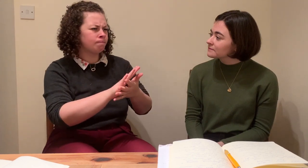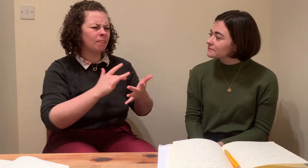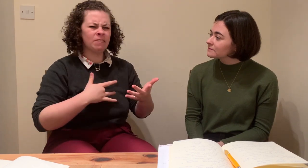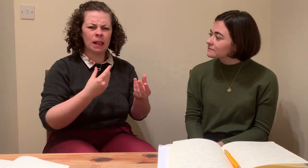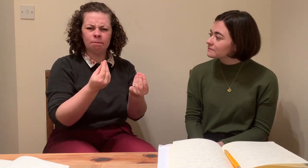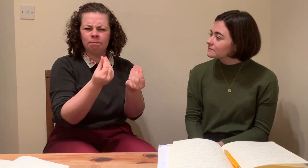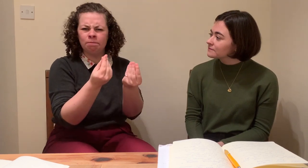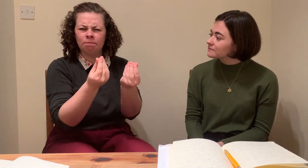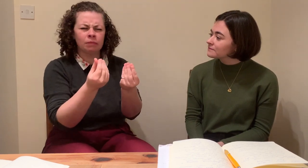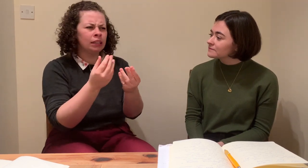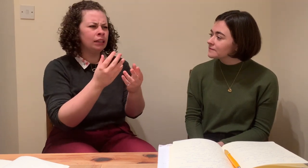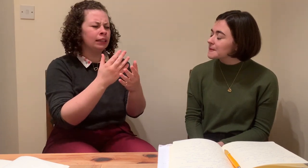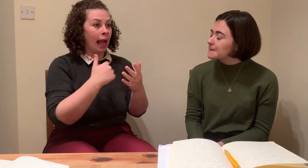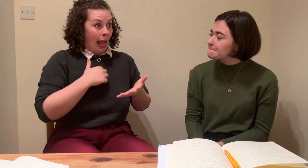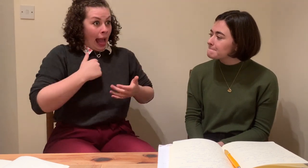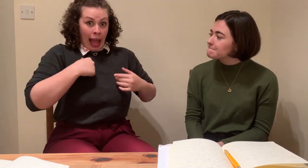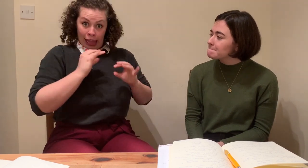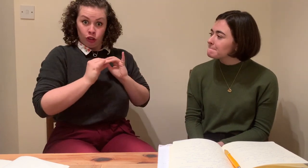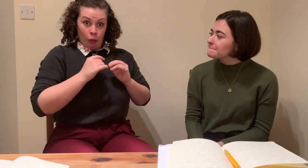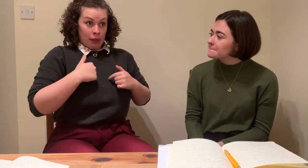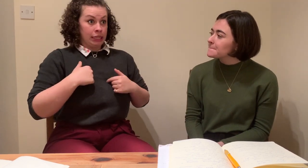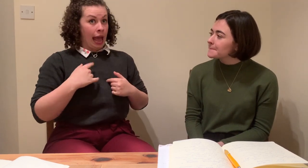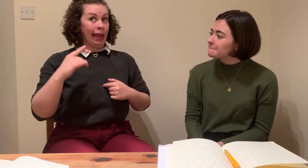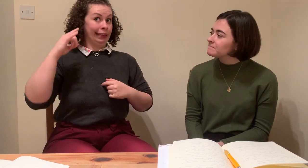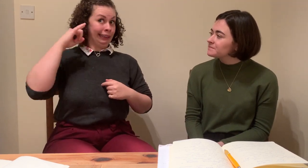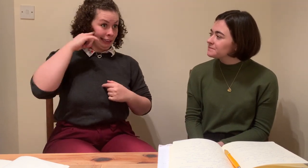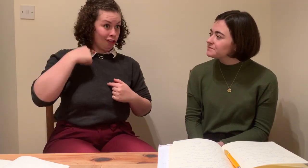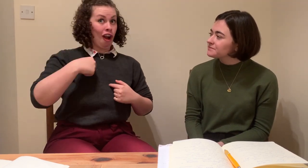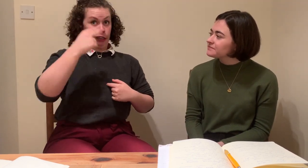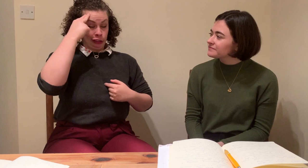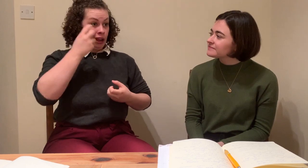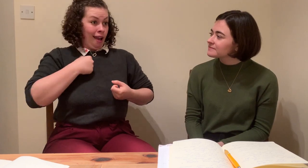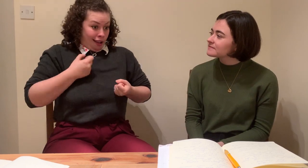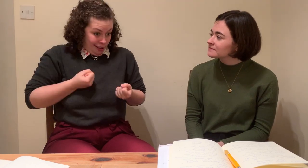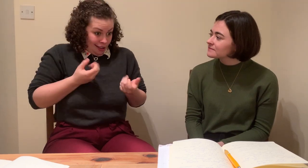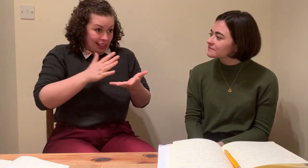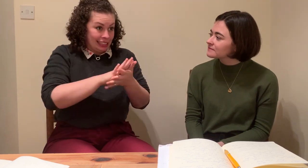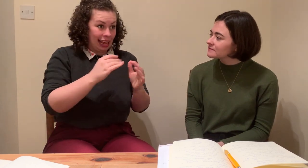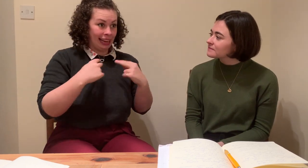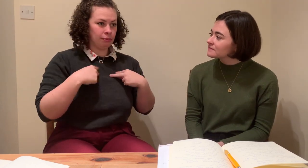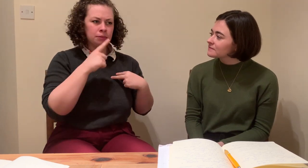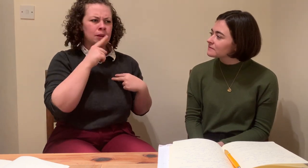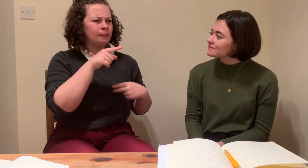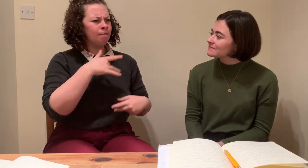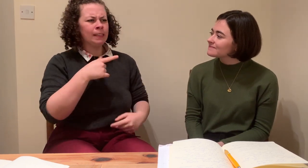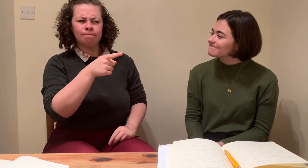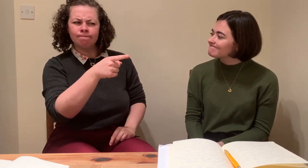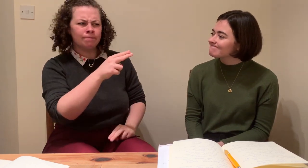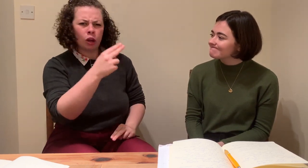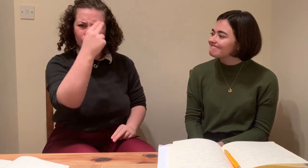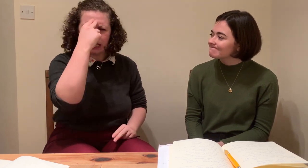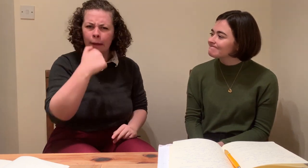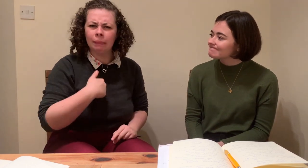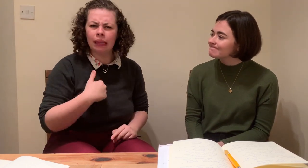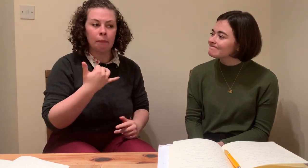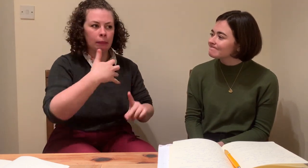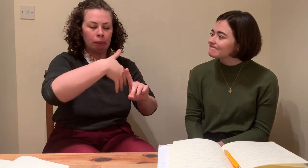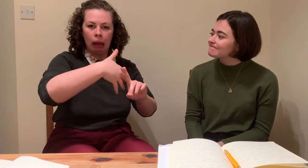it. especially for a serious situation. Like, for example, a courtroom, you know, that's legal. Absolutely. You know what mean? So, like, you need to make sure someone understands that information.